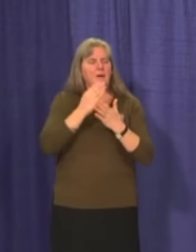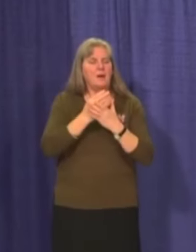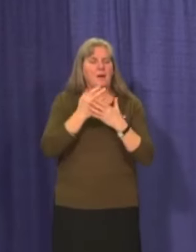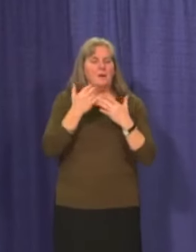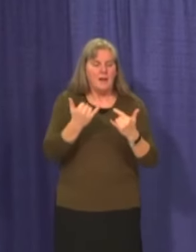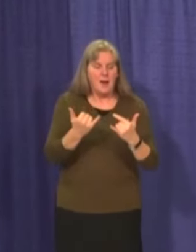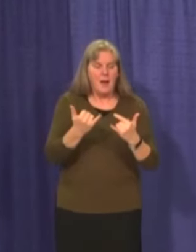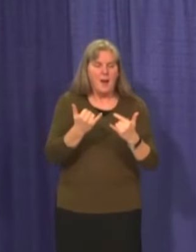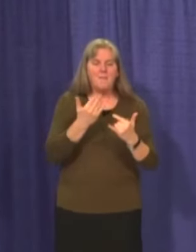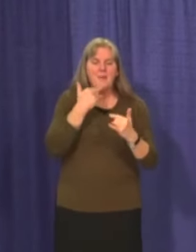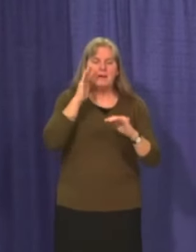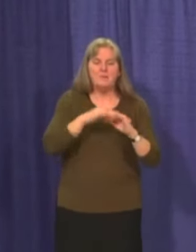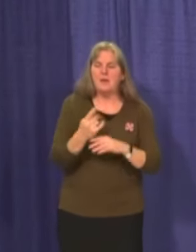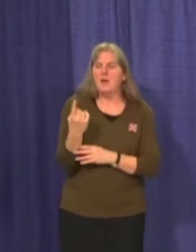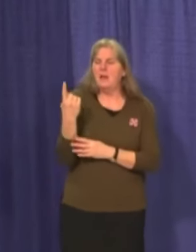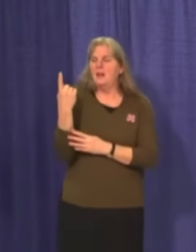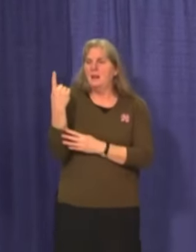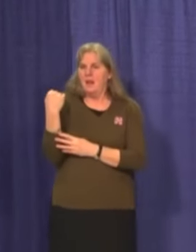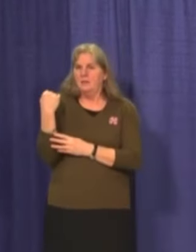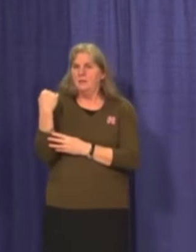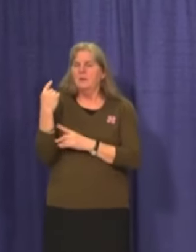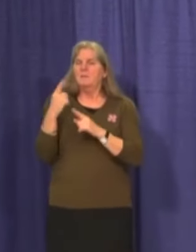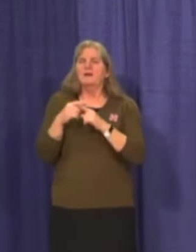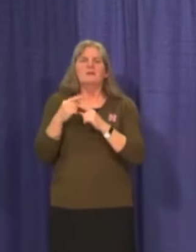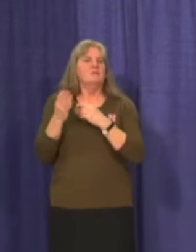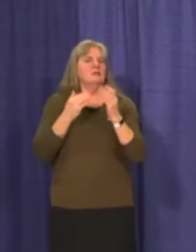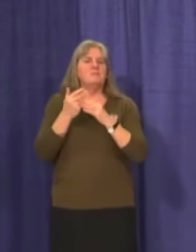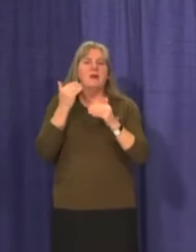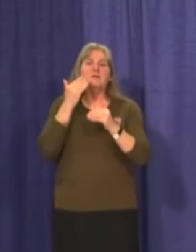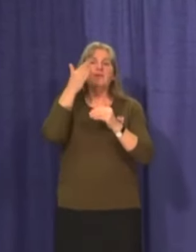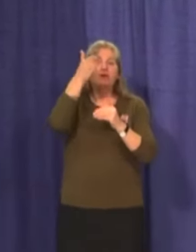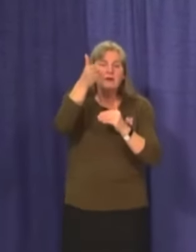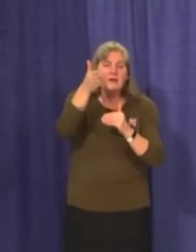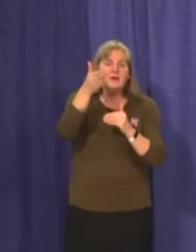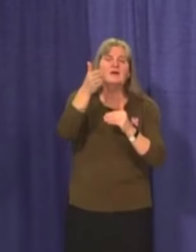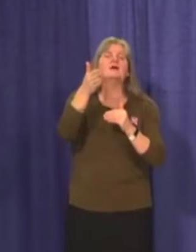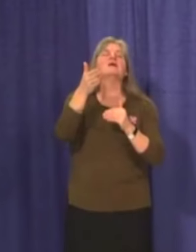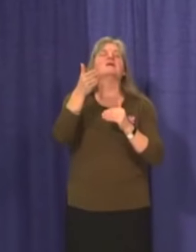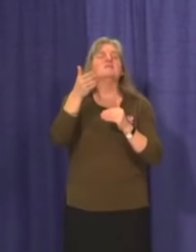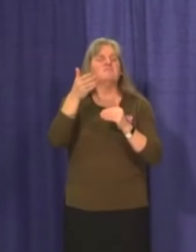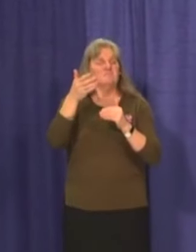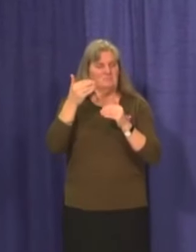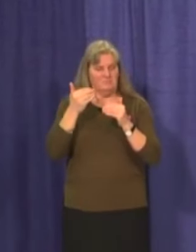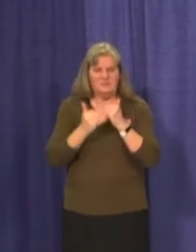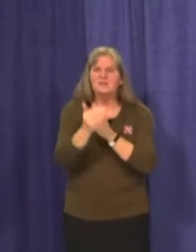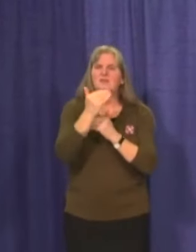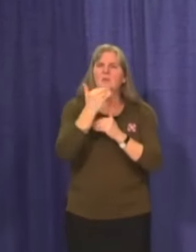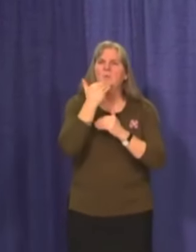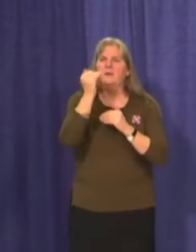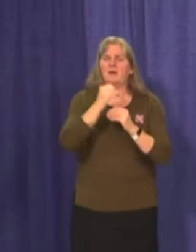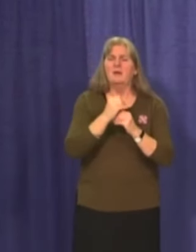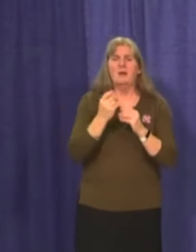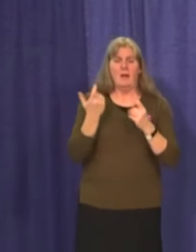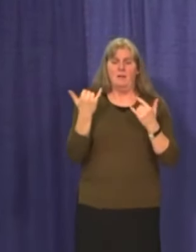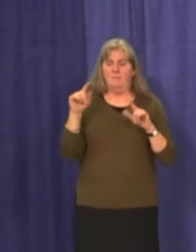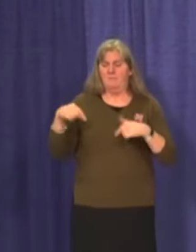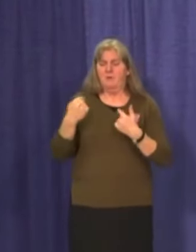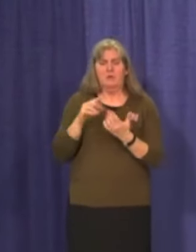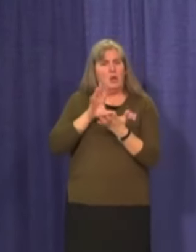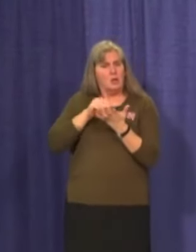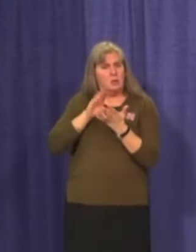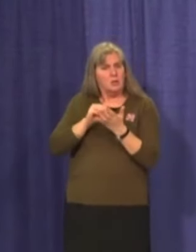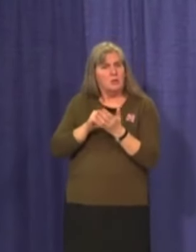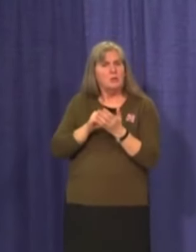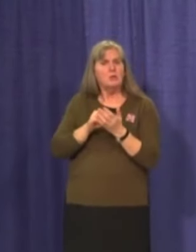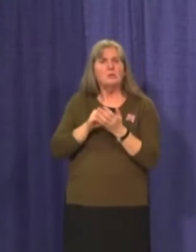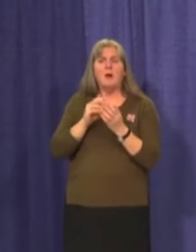no matter what is ahead of us. This is a virus that we know so much more about. We have experience.